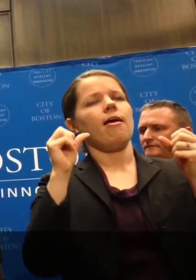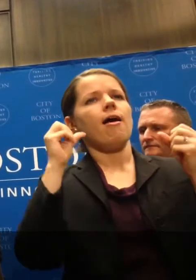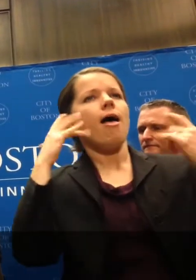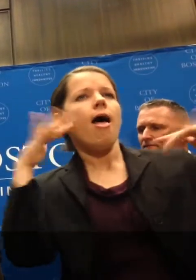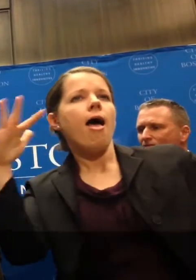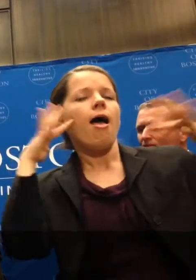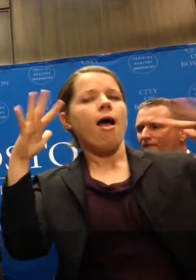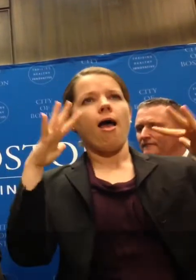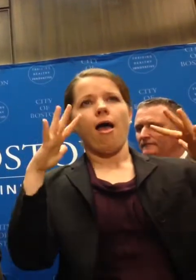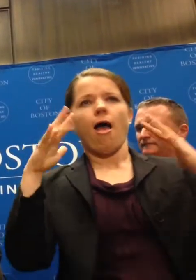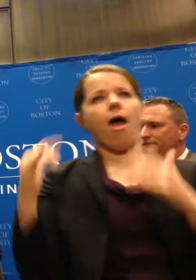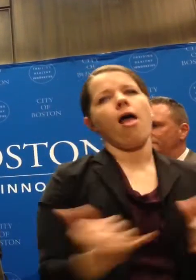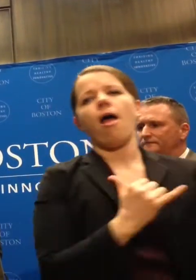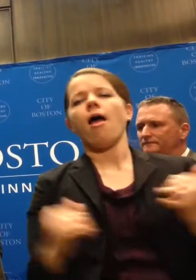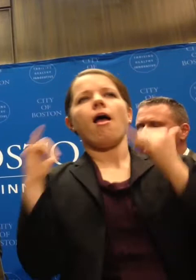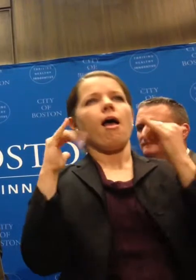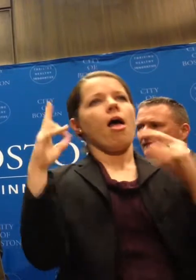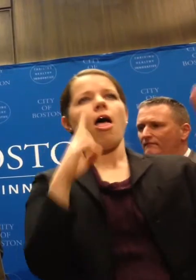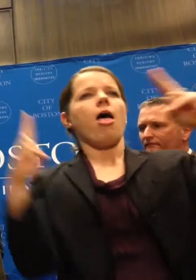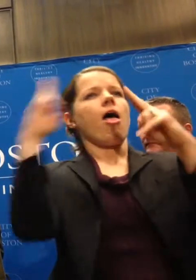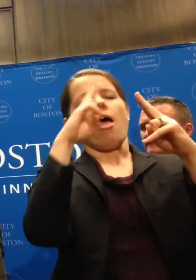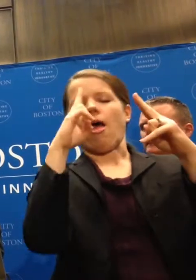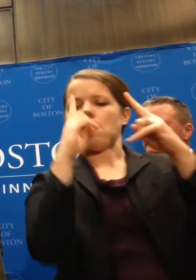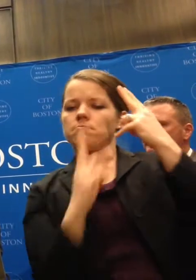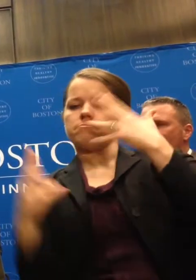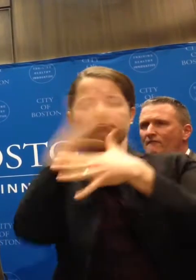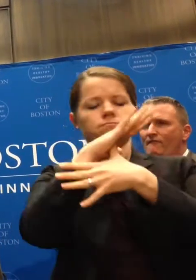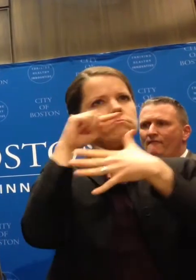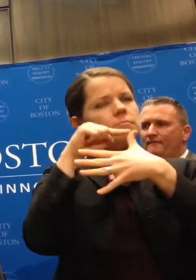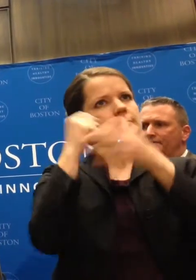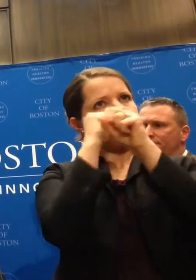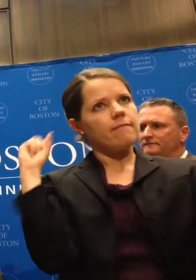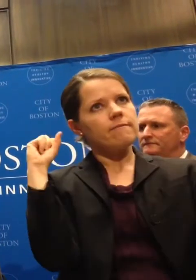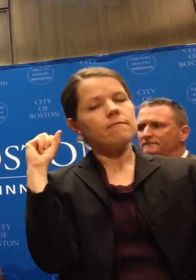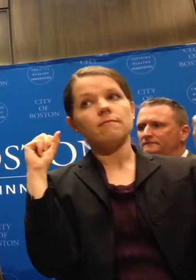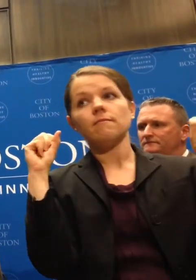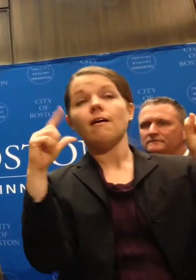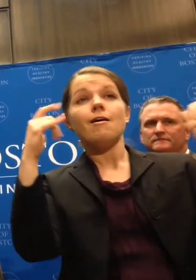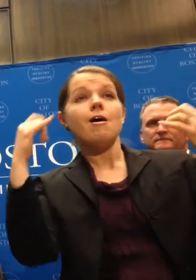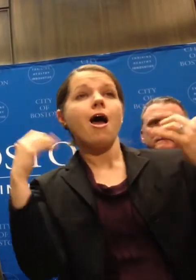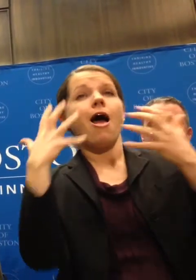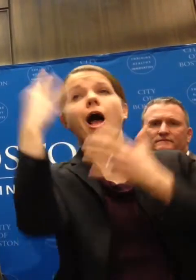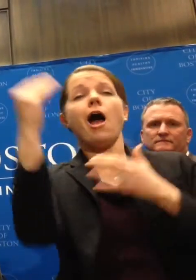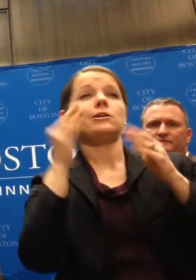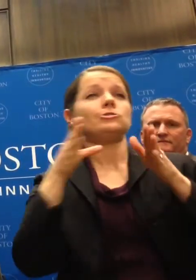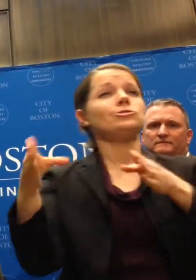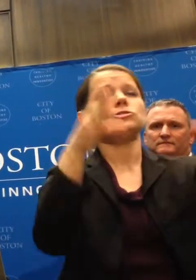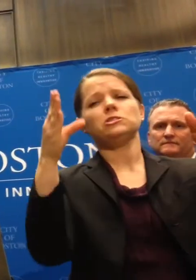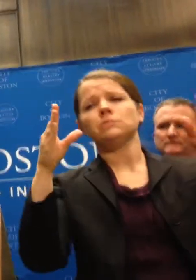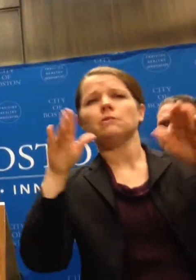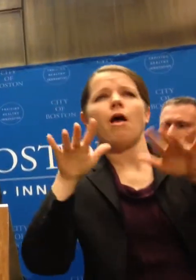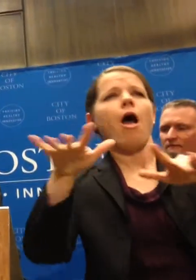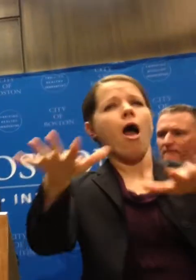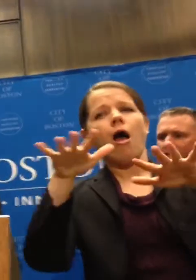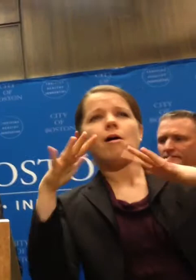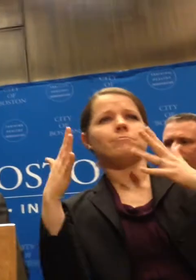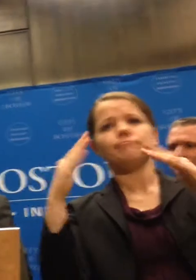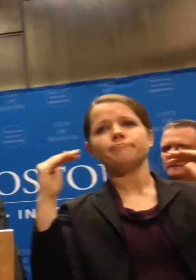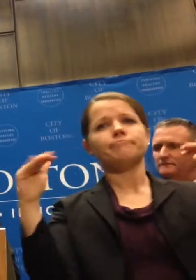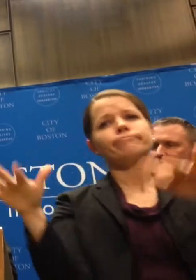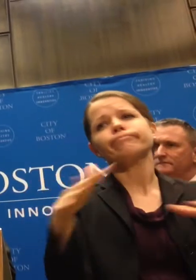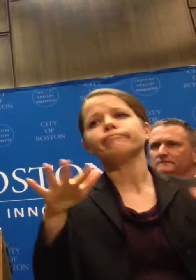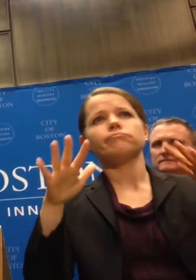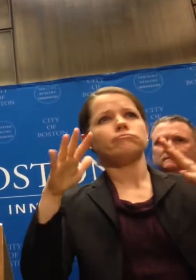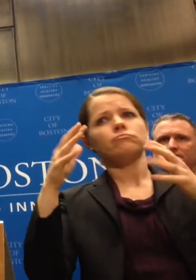we are going to put public safety first. We're not going to allow celebrations to become an excuse for dangerous and illegal behavior here in the city of Boston.